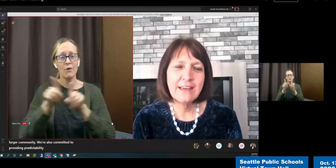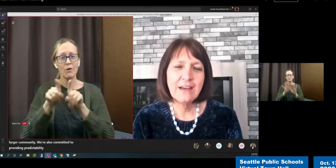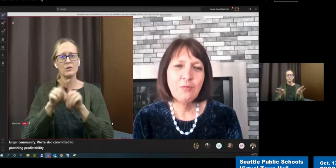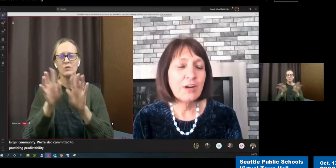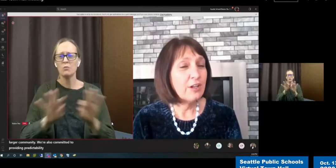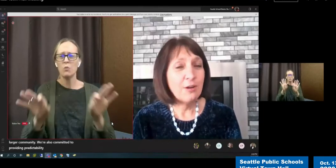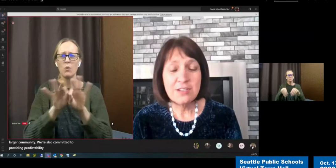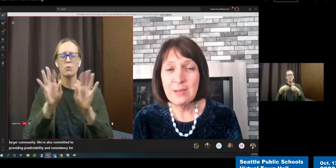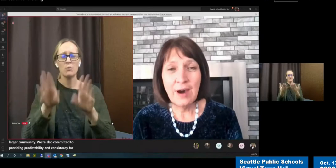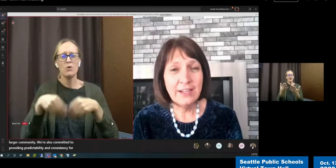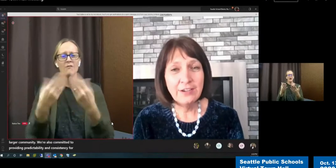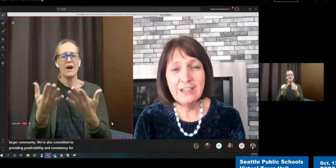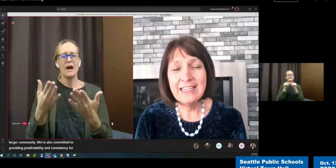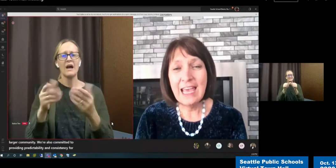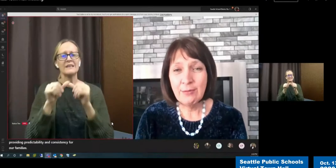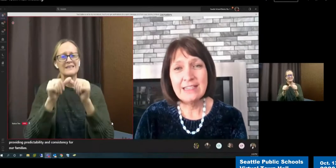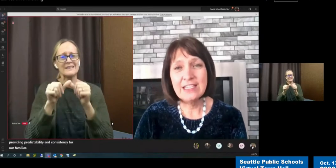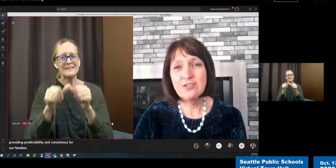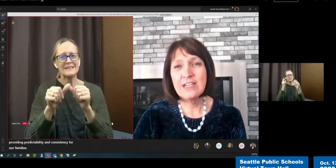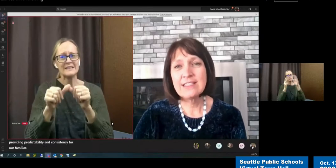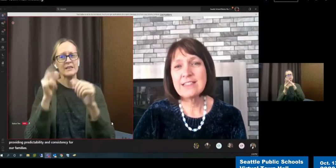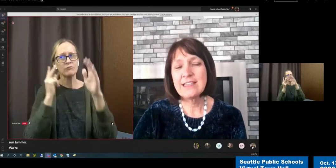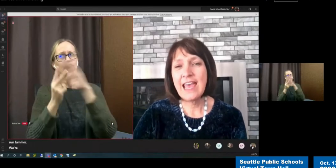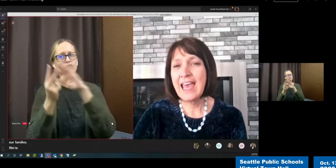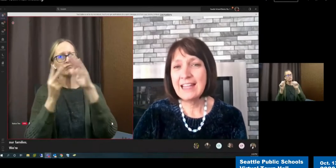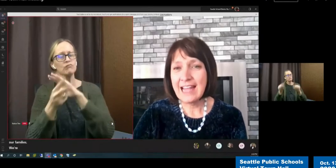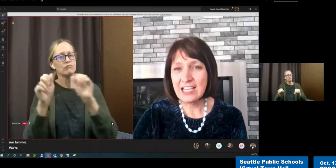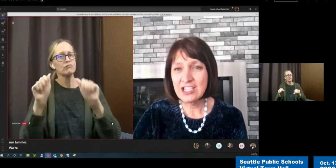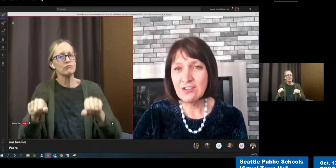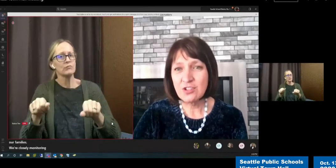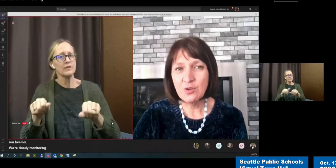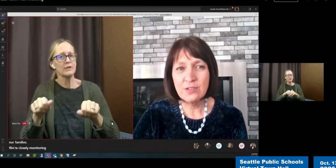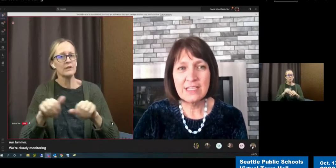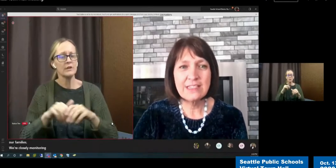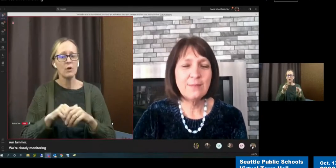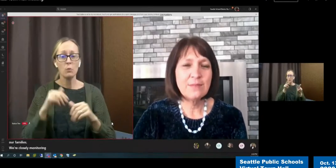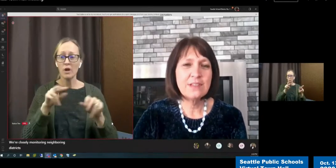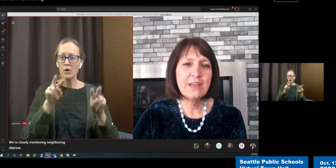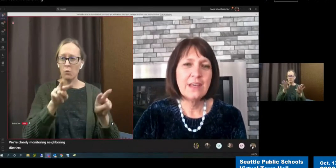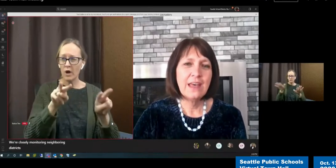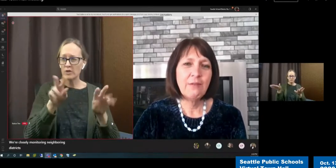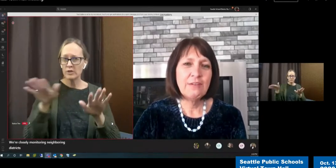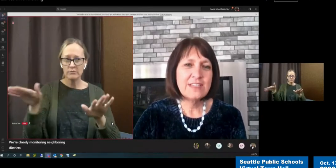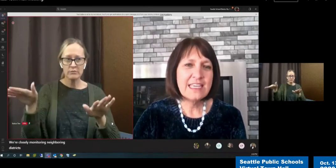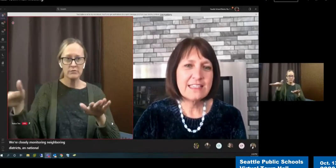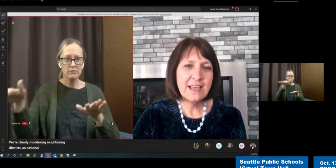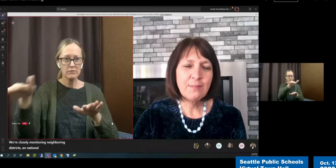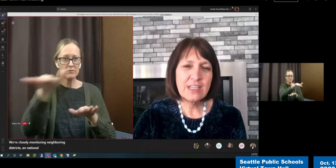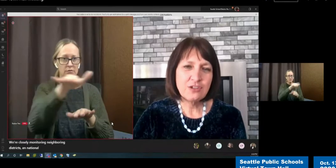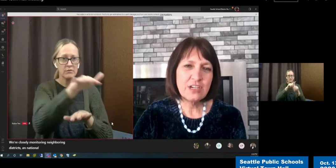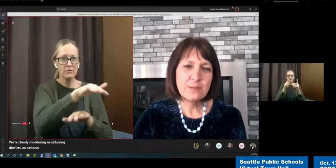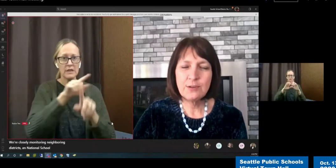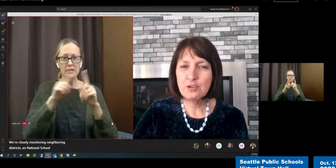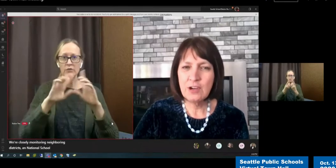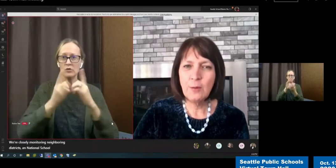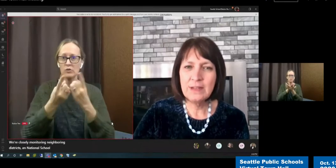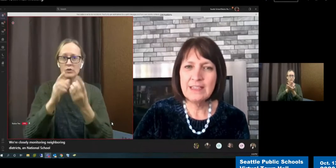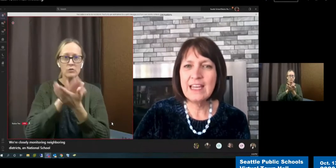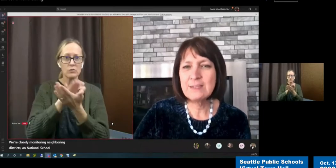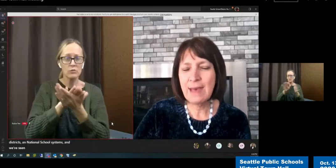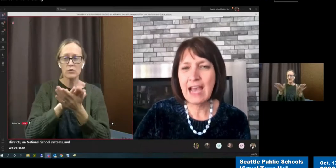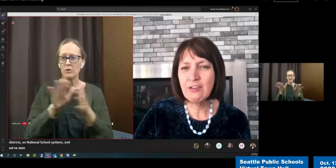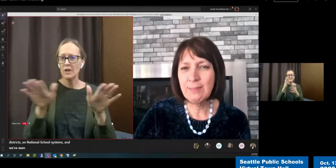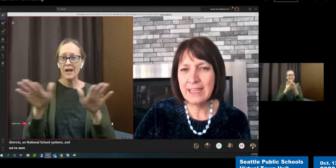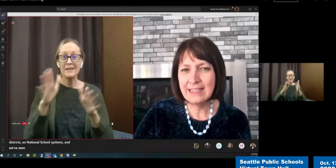We're closely monitoring neighbouring districts and national school systems. And we've seen some districts push reopening